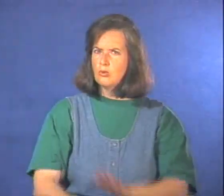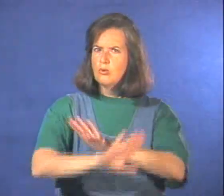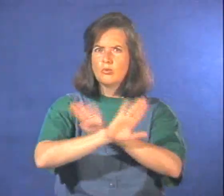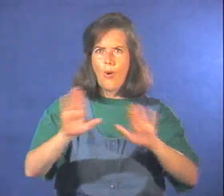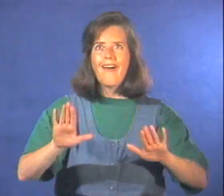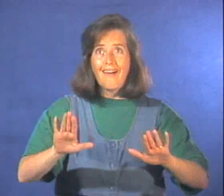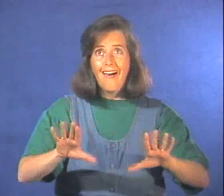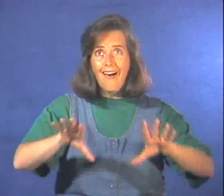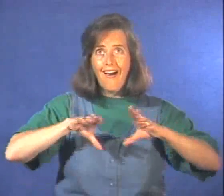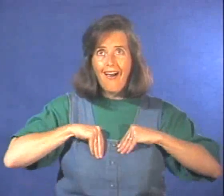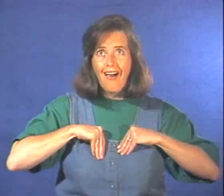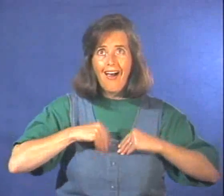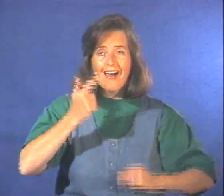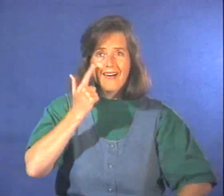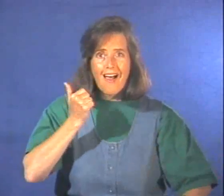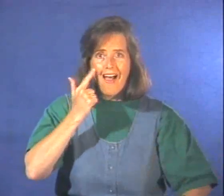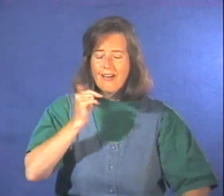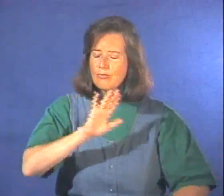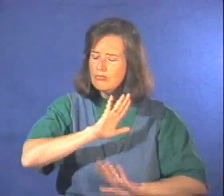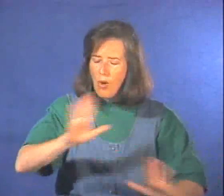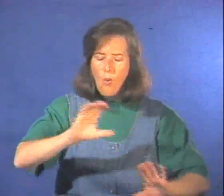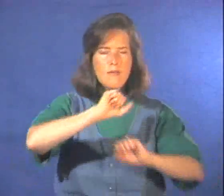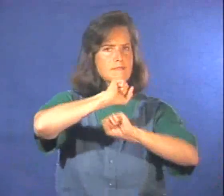Do not take candy. Do not Take nothing. Take